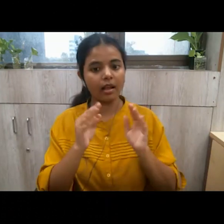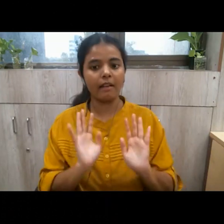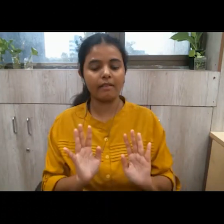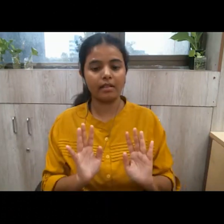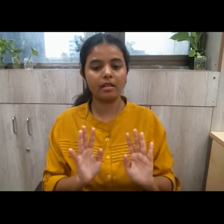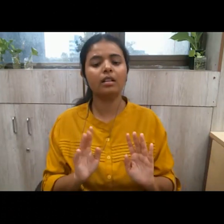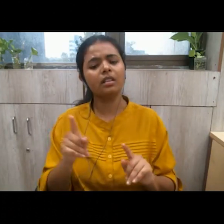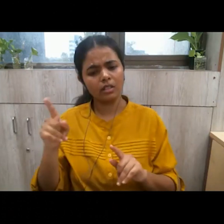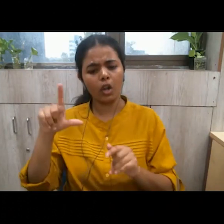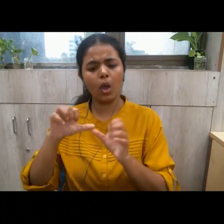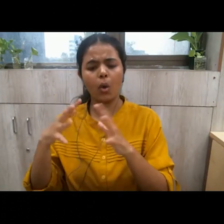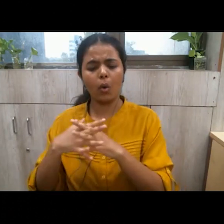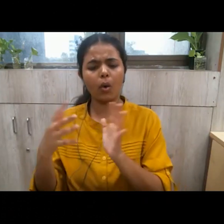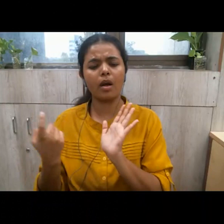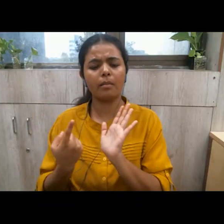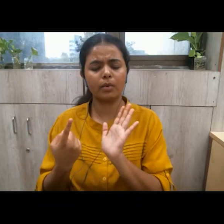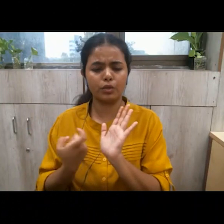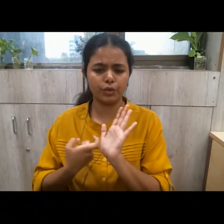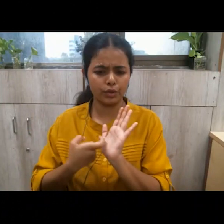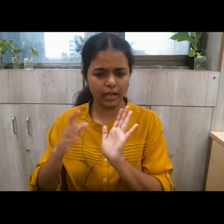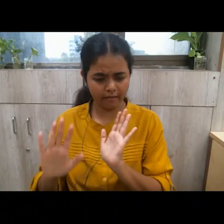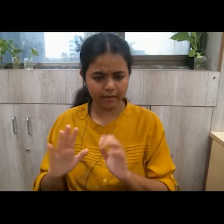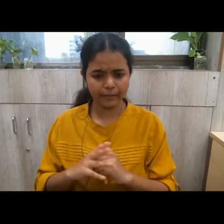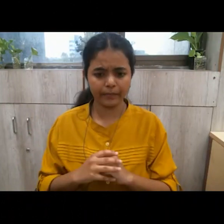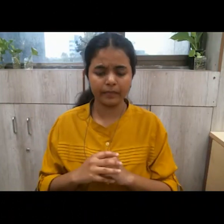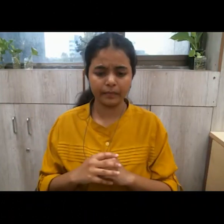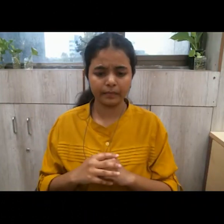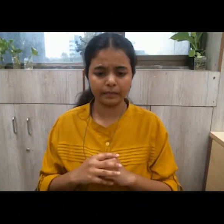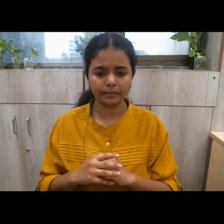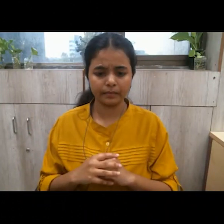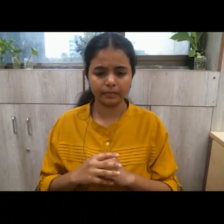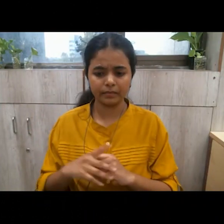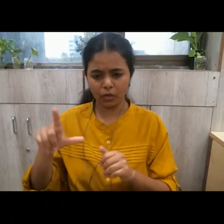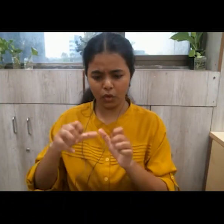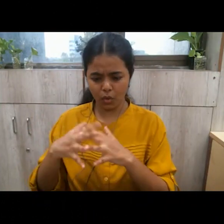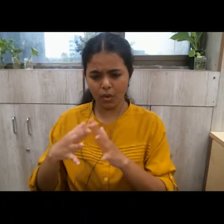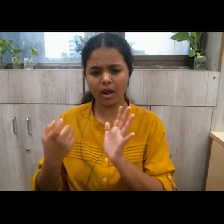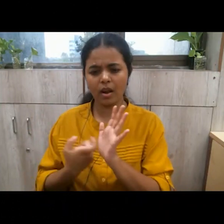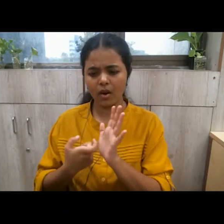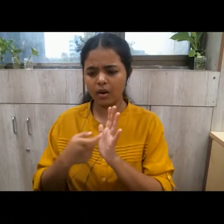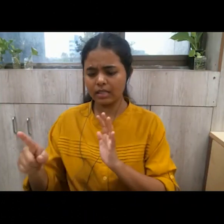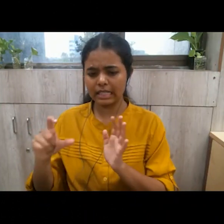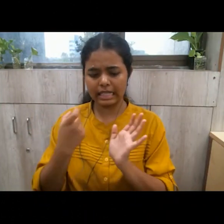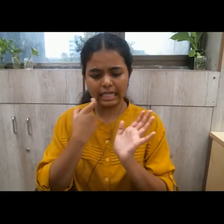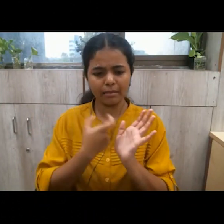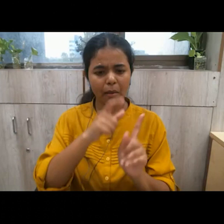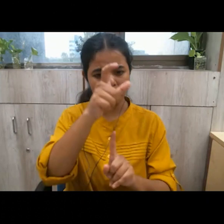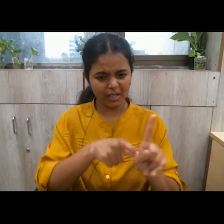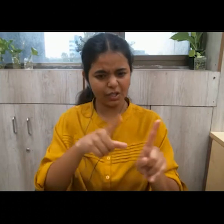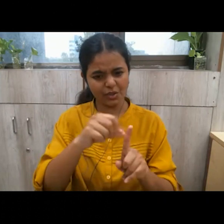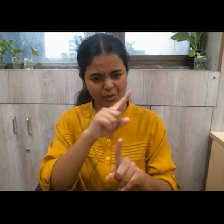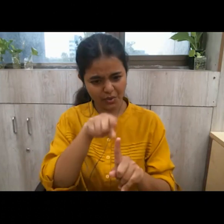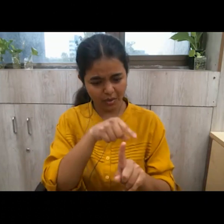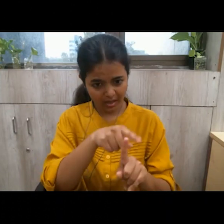when law punishes a criminal it is not because law feels very happy about